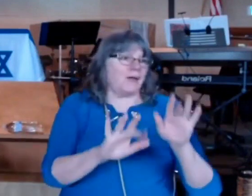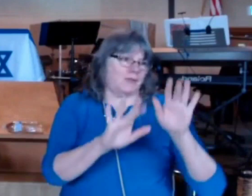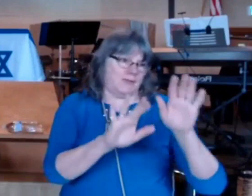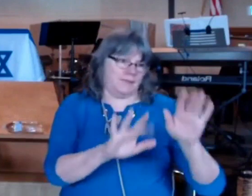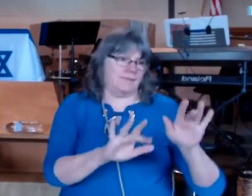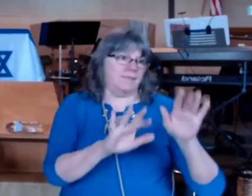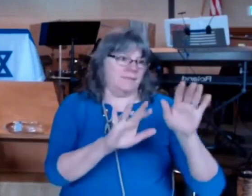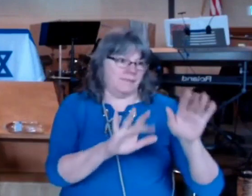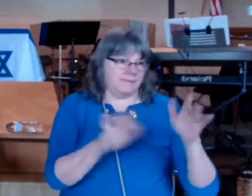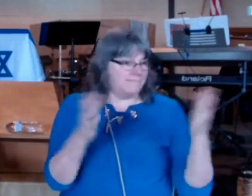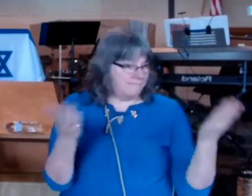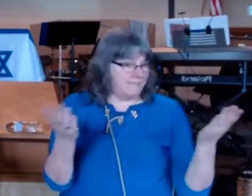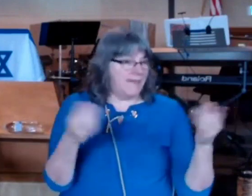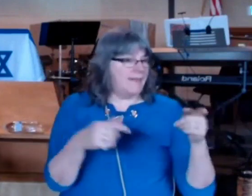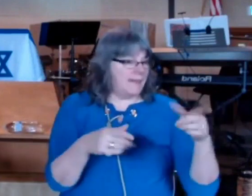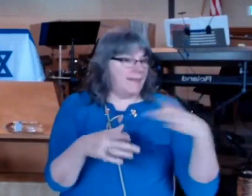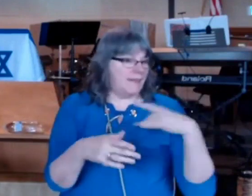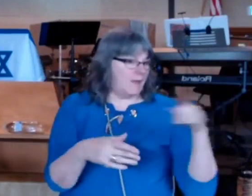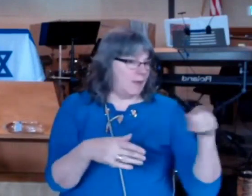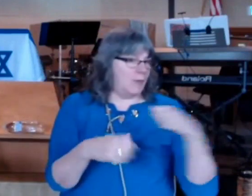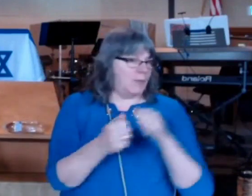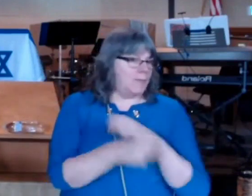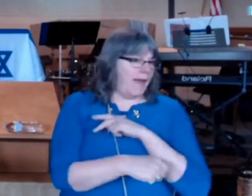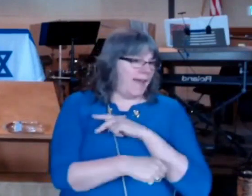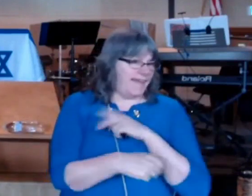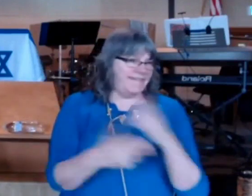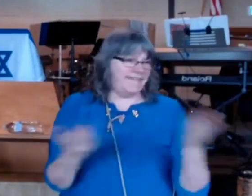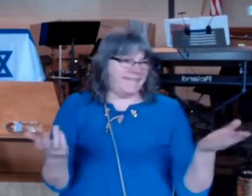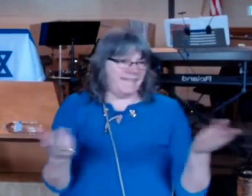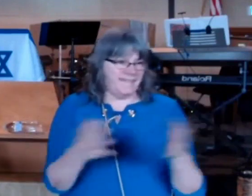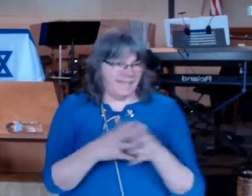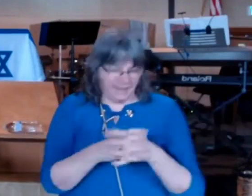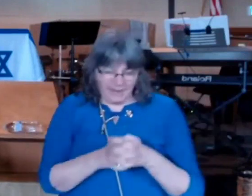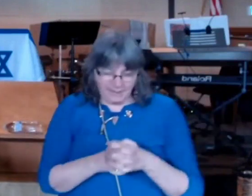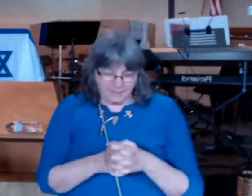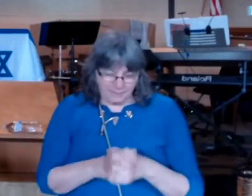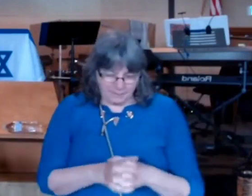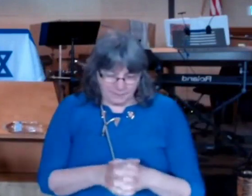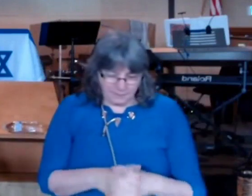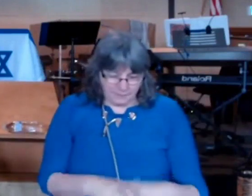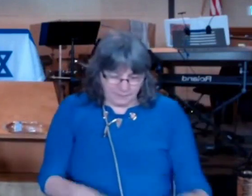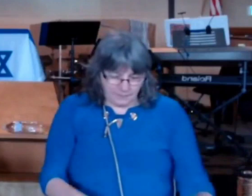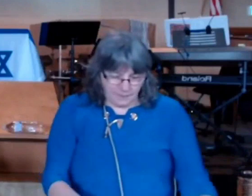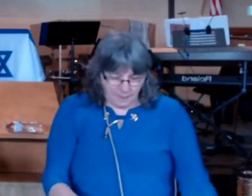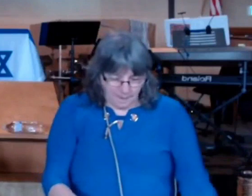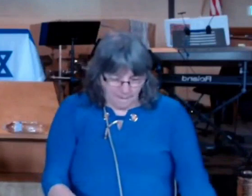we may not feel that we have that some of us may have I don't know